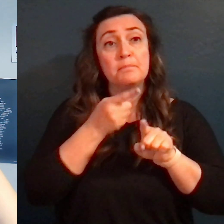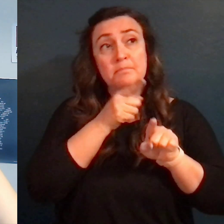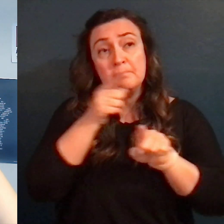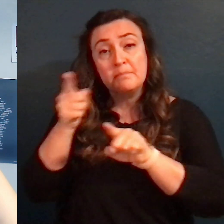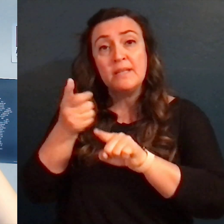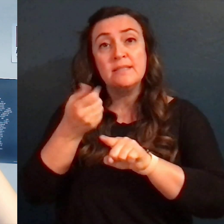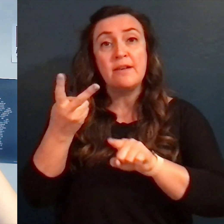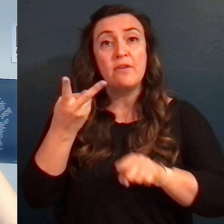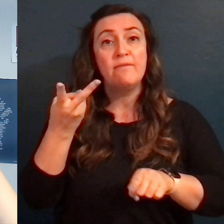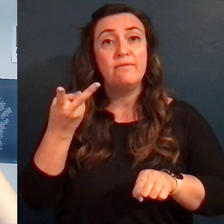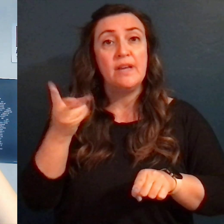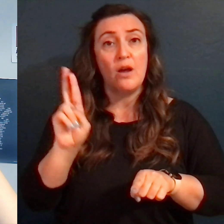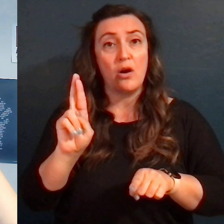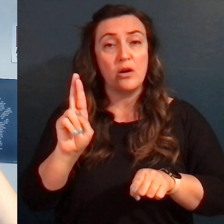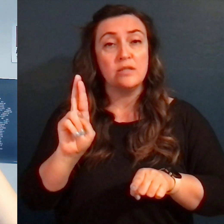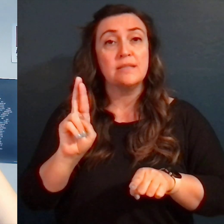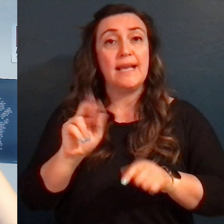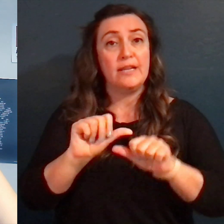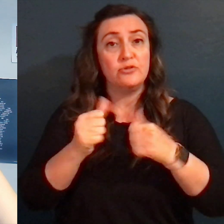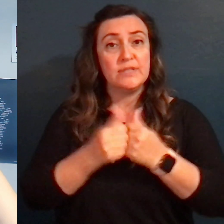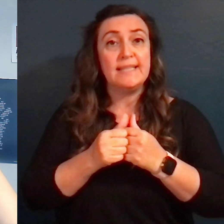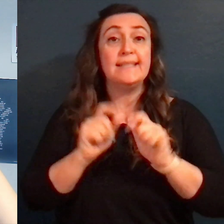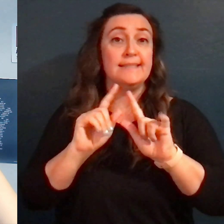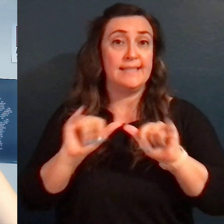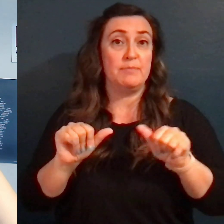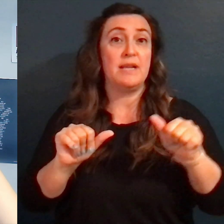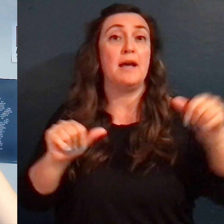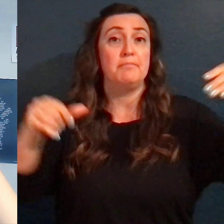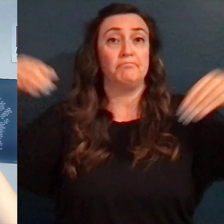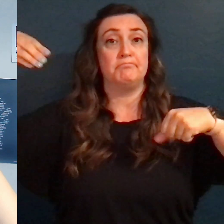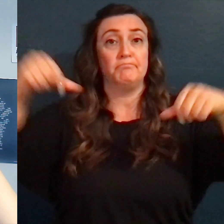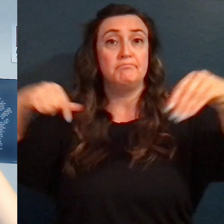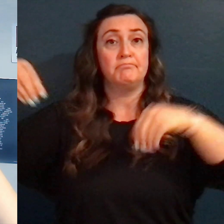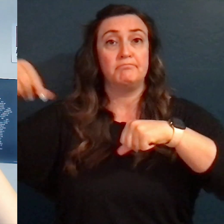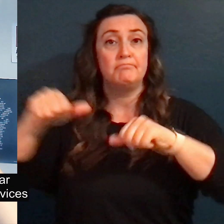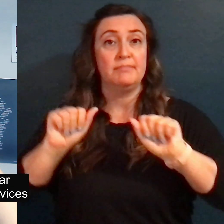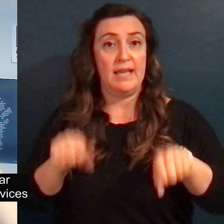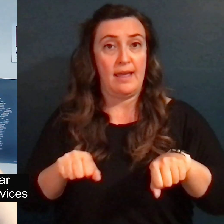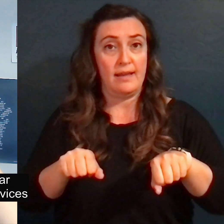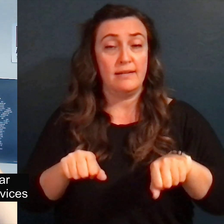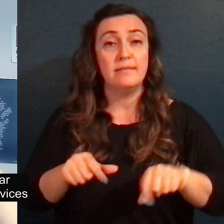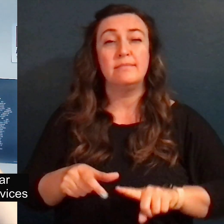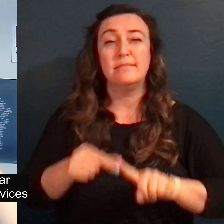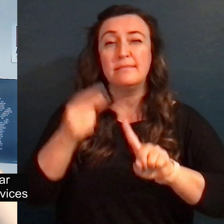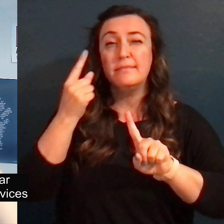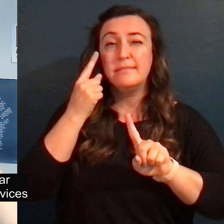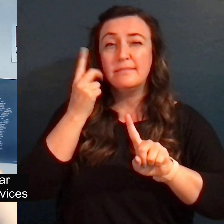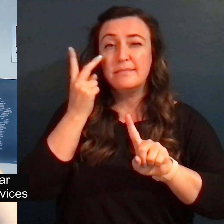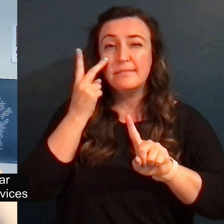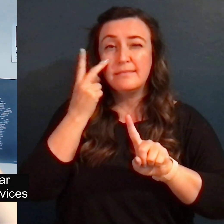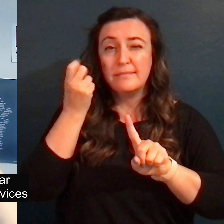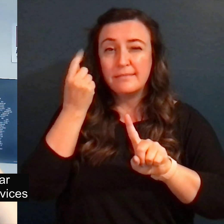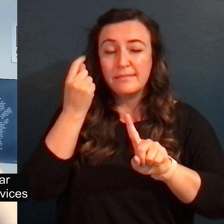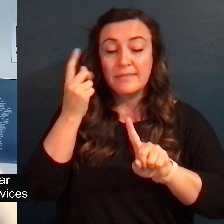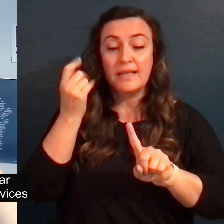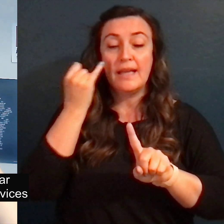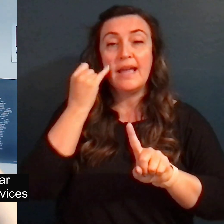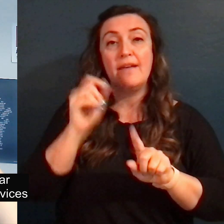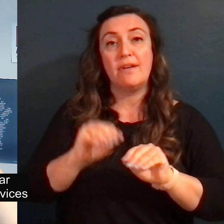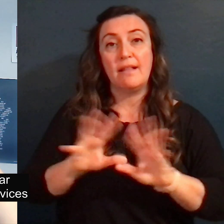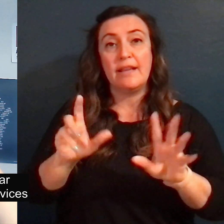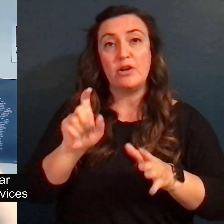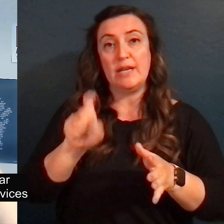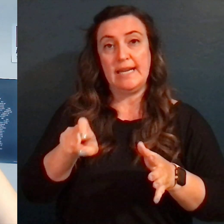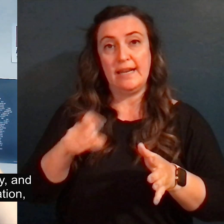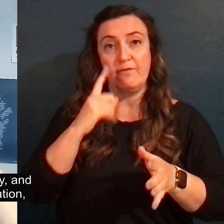vocational rehabilitation agency at the same time. As long as there is a clear need for you to